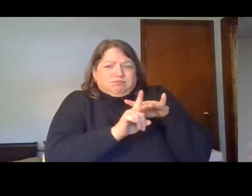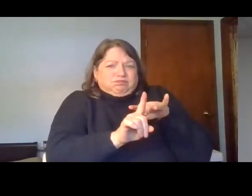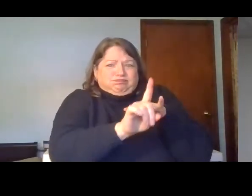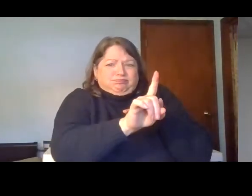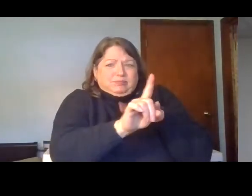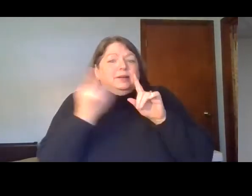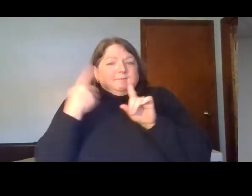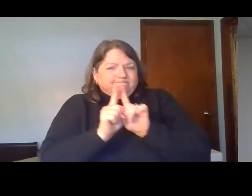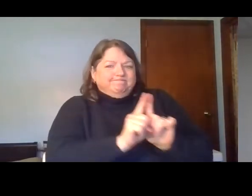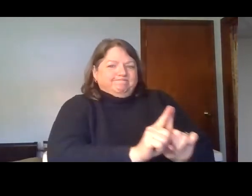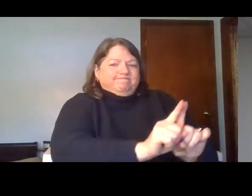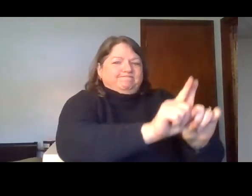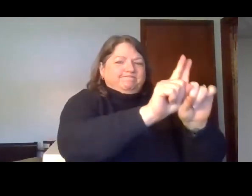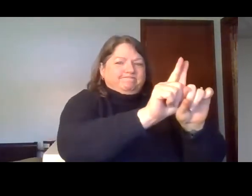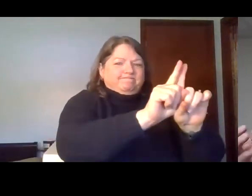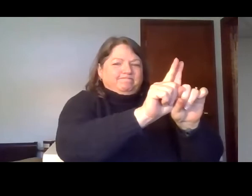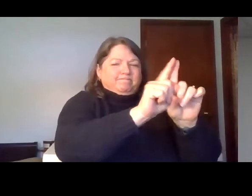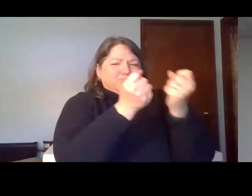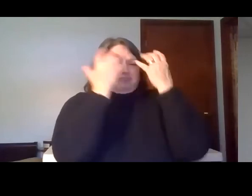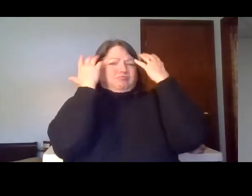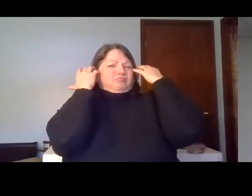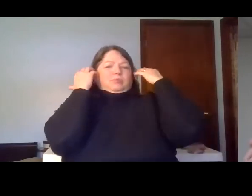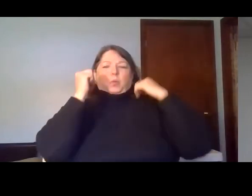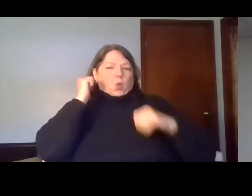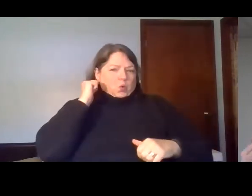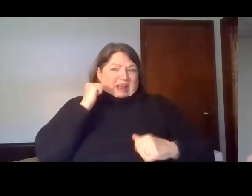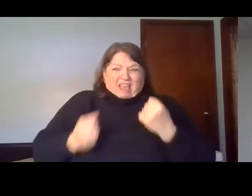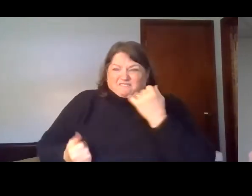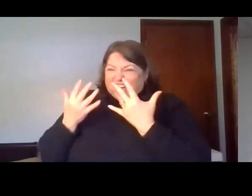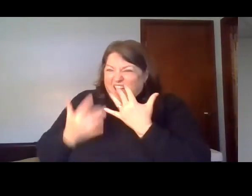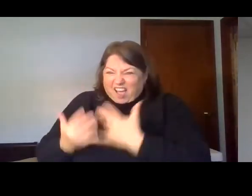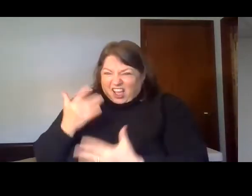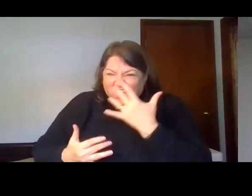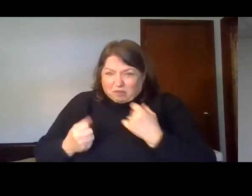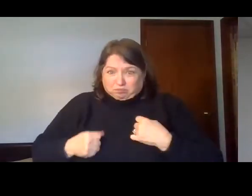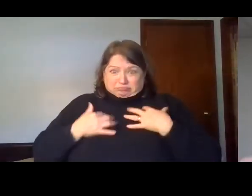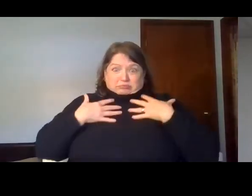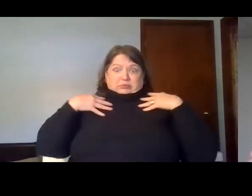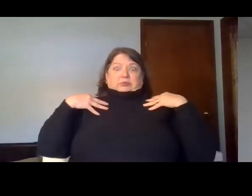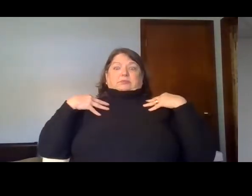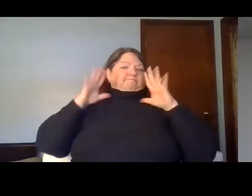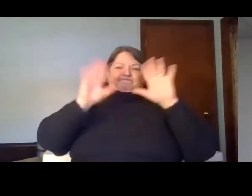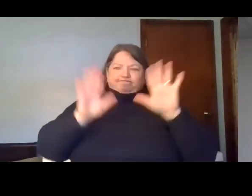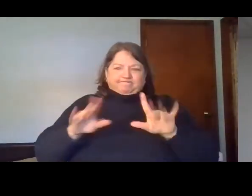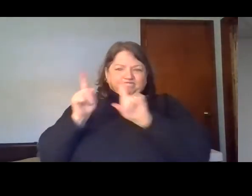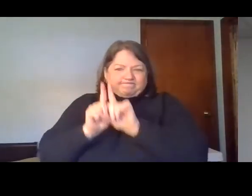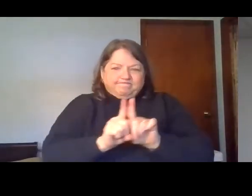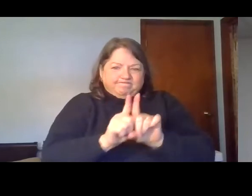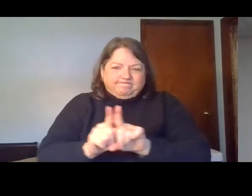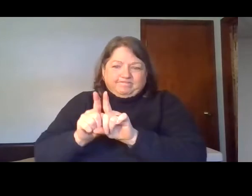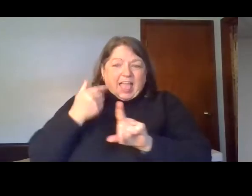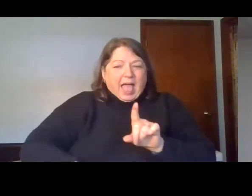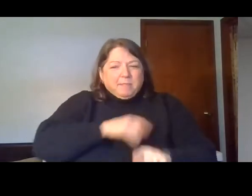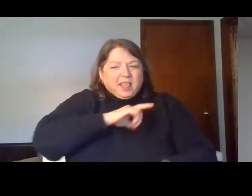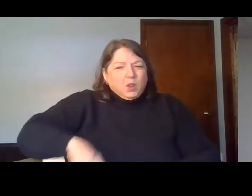will not bring you down. The fires will not burn you. For I am the Lord your God, the Holy One of Israel.